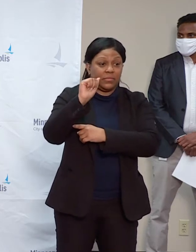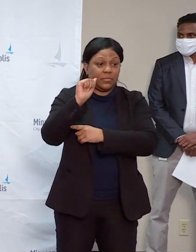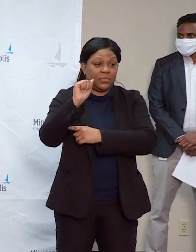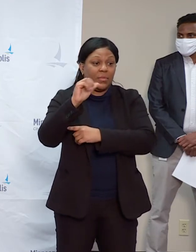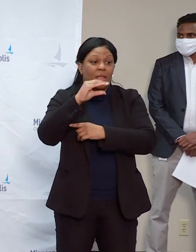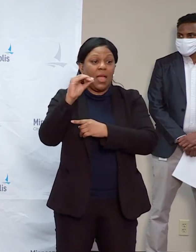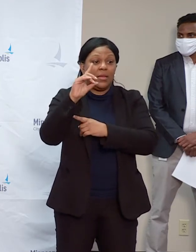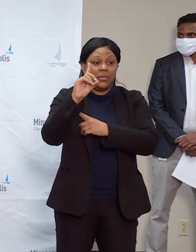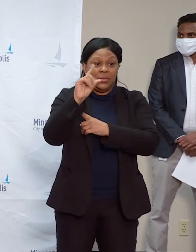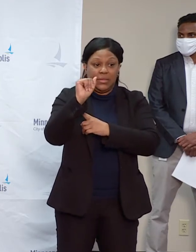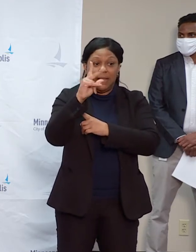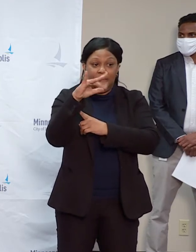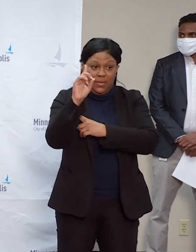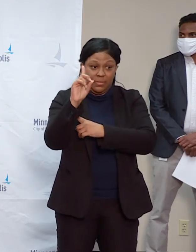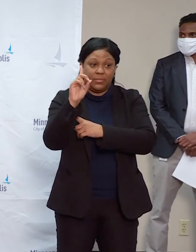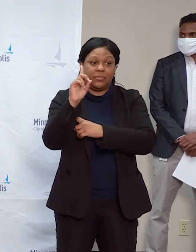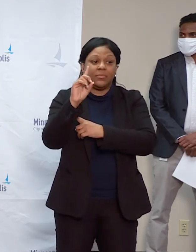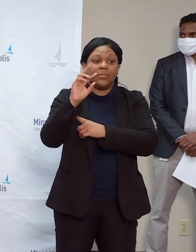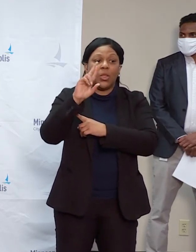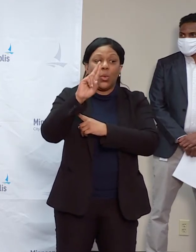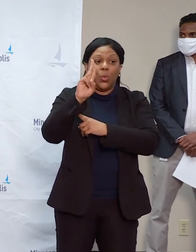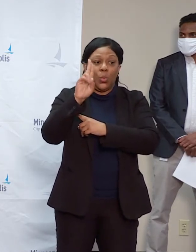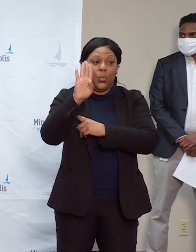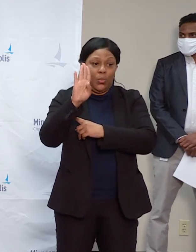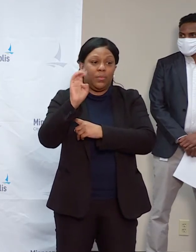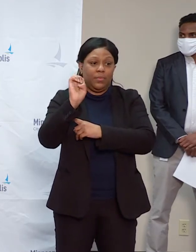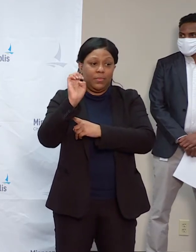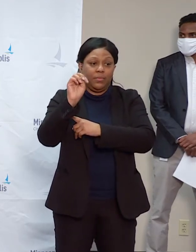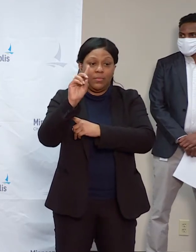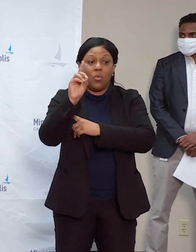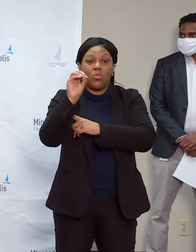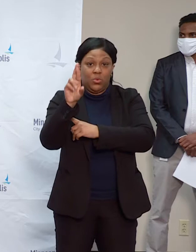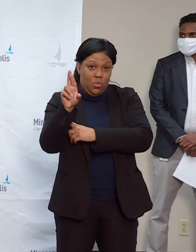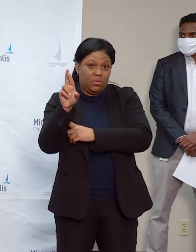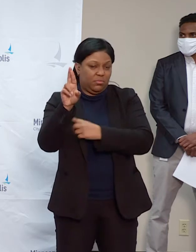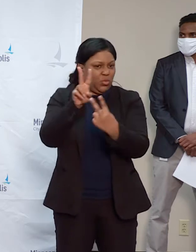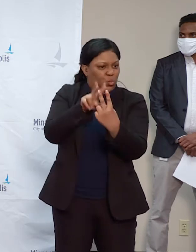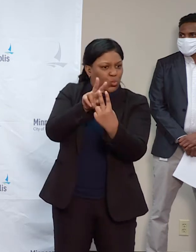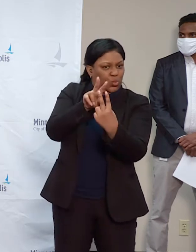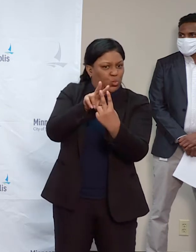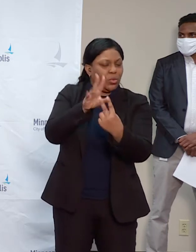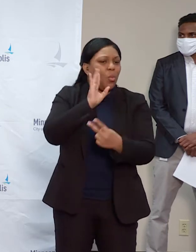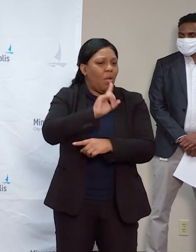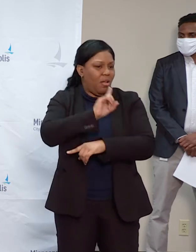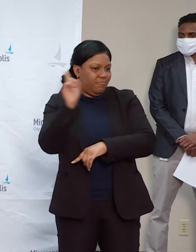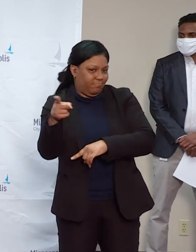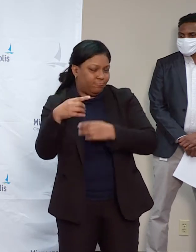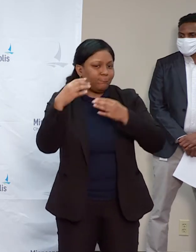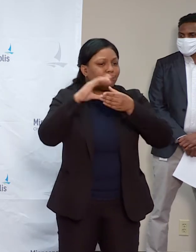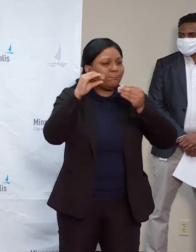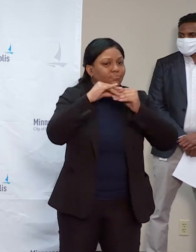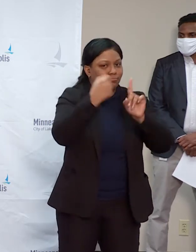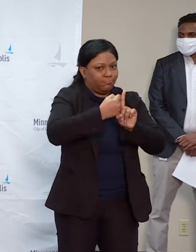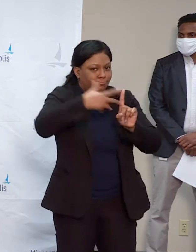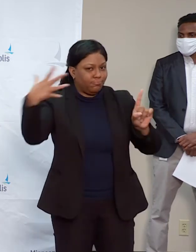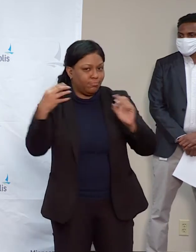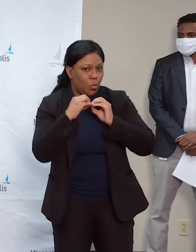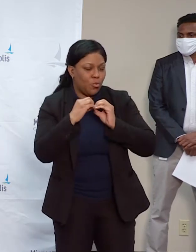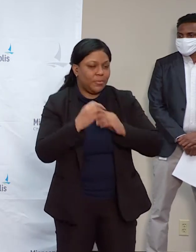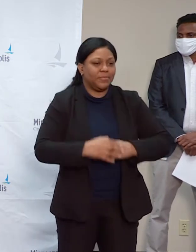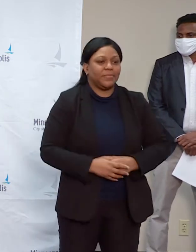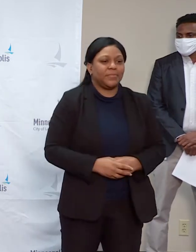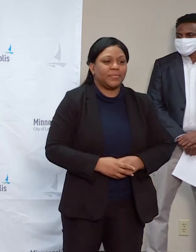disruption downtown in the form of street closures. However, our public works team has been working with a number of neighboring